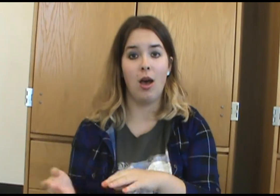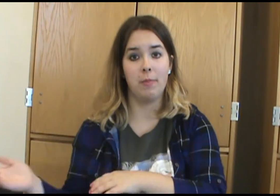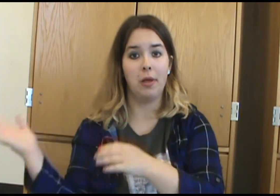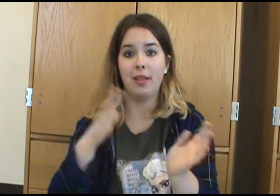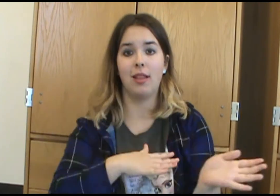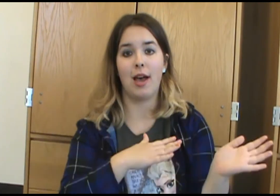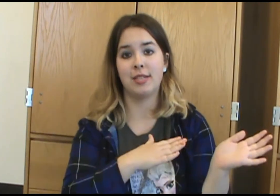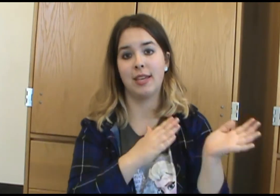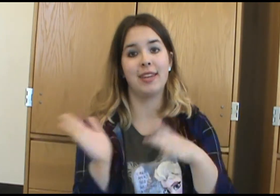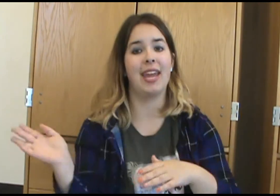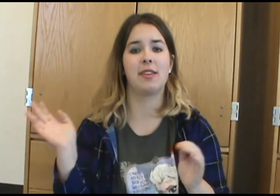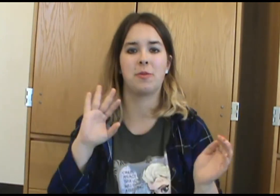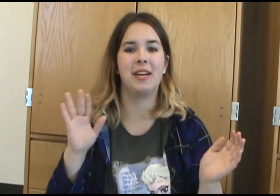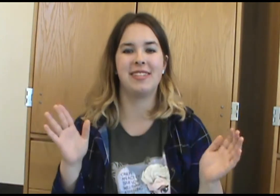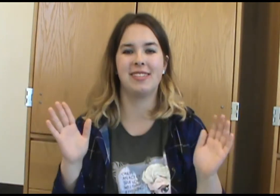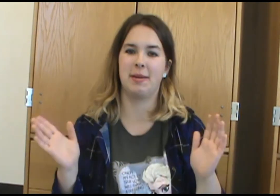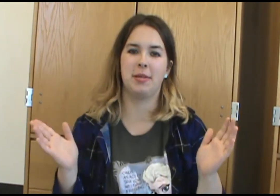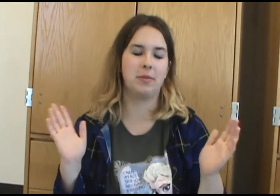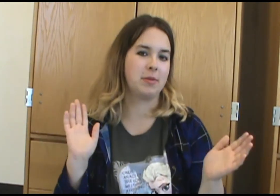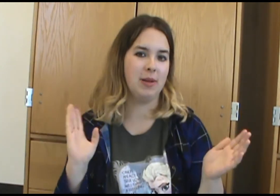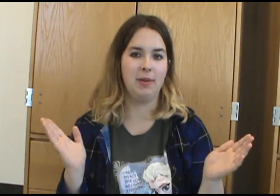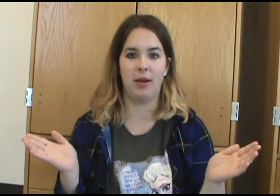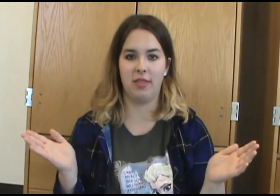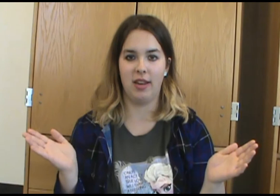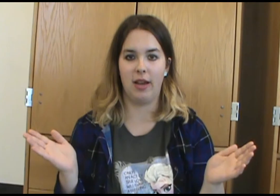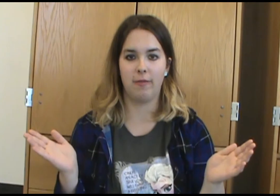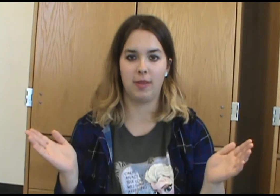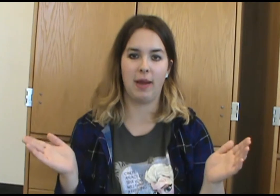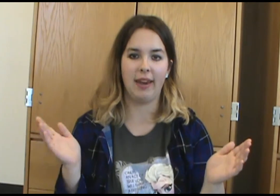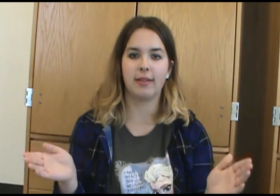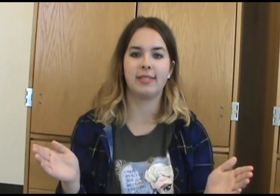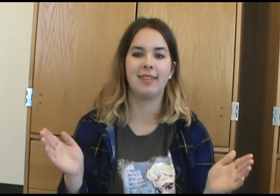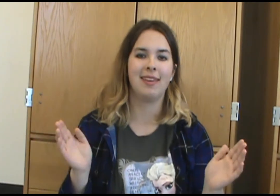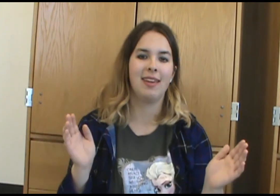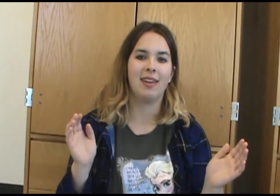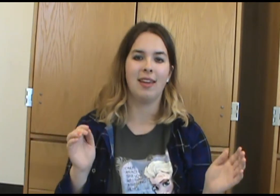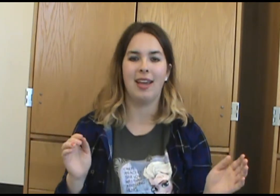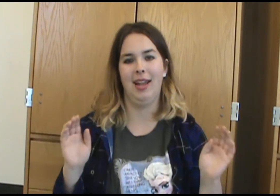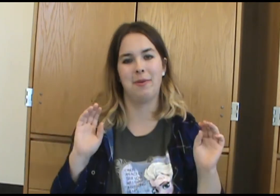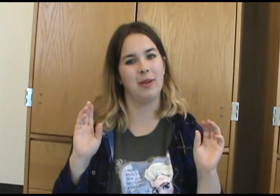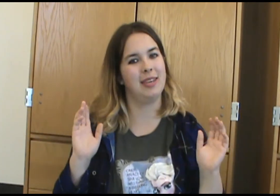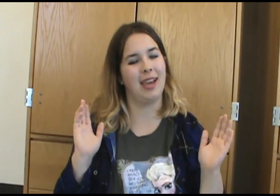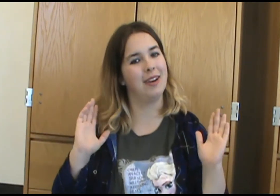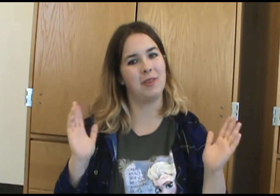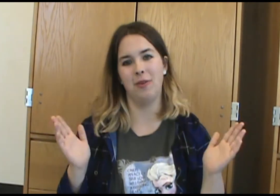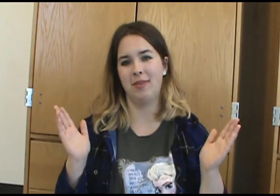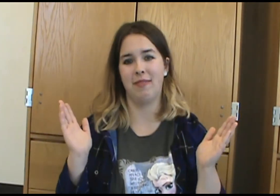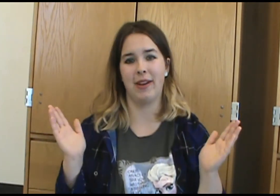All the loss and gain of trust in this episode was really well thought out for the writers and really kind of cute and I'm very